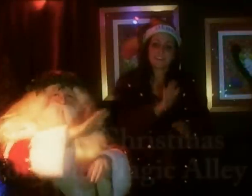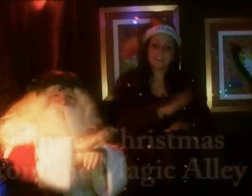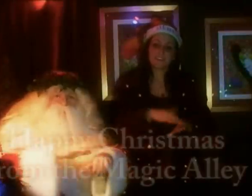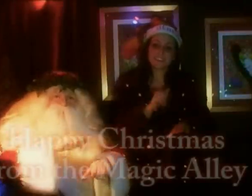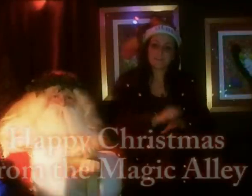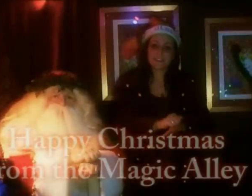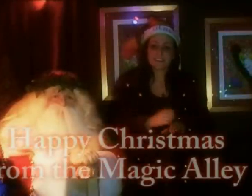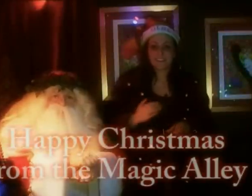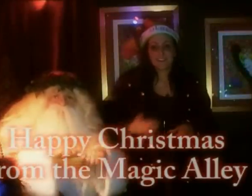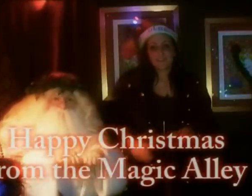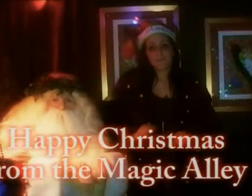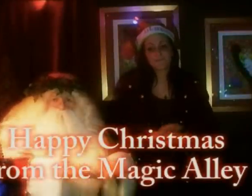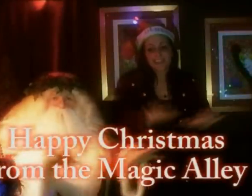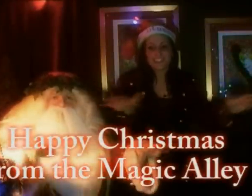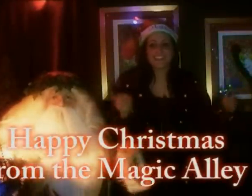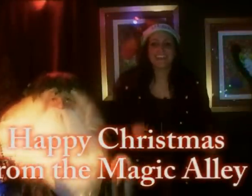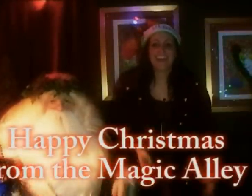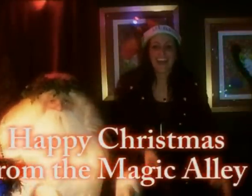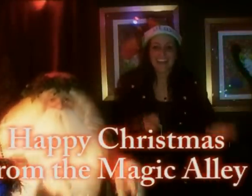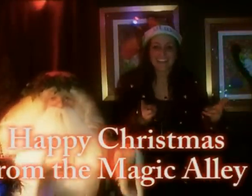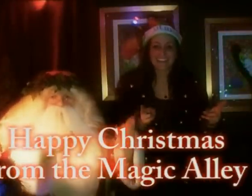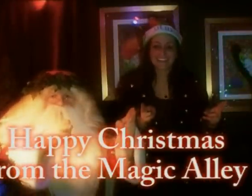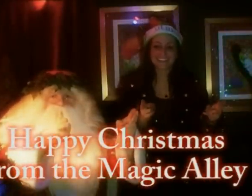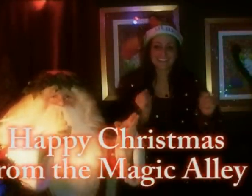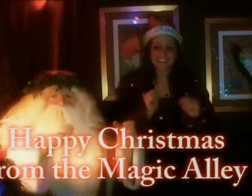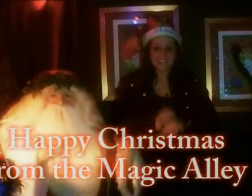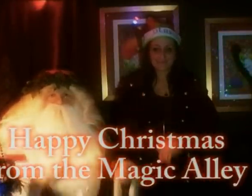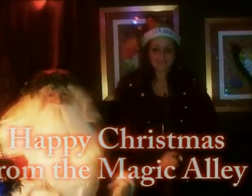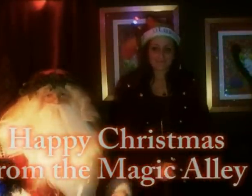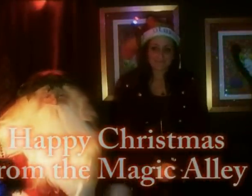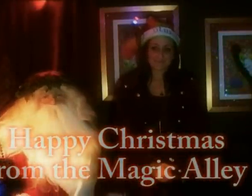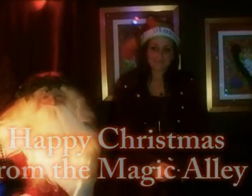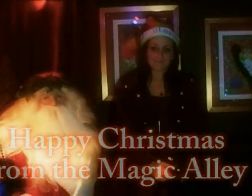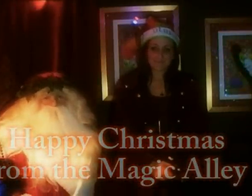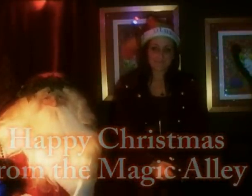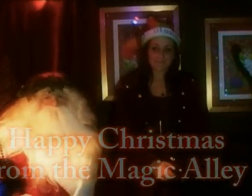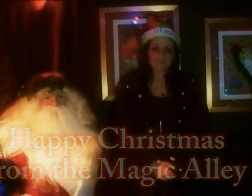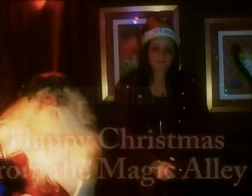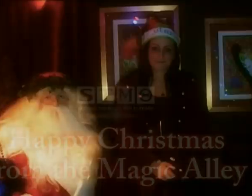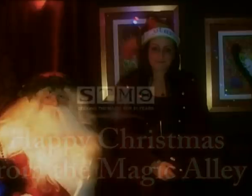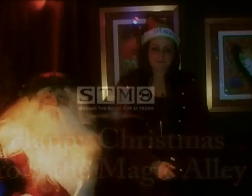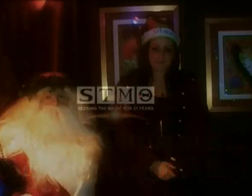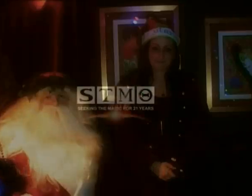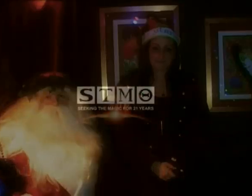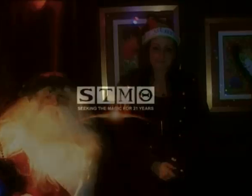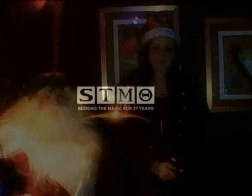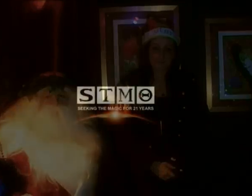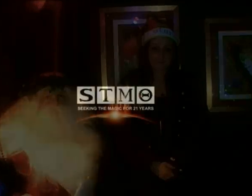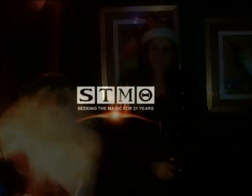of a